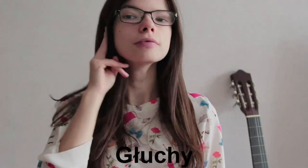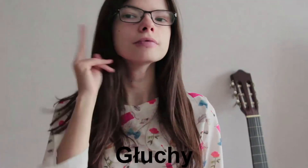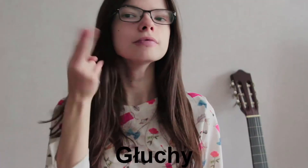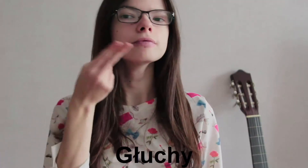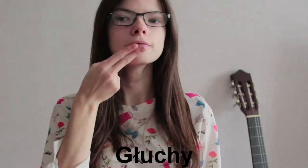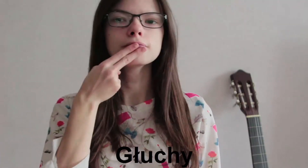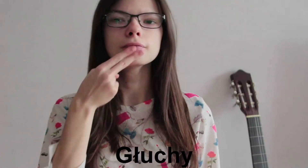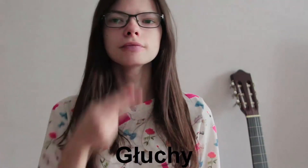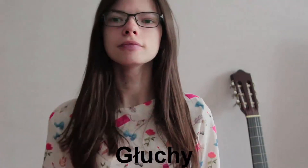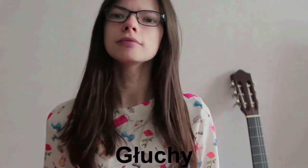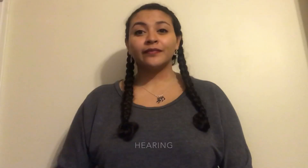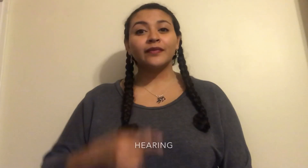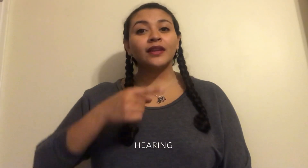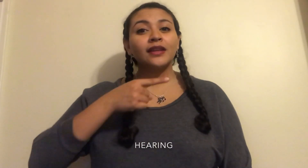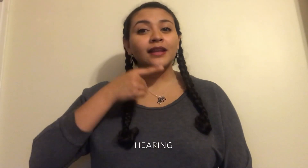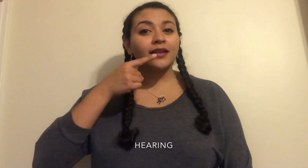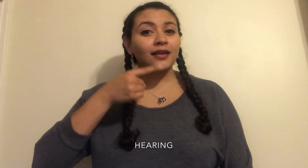Głuchy. Hearing.